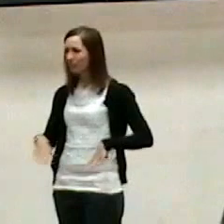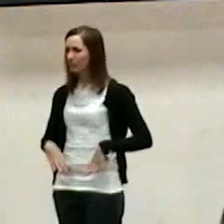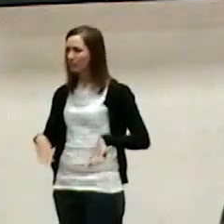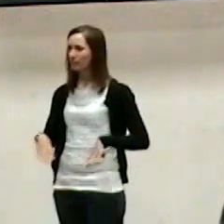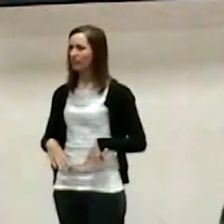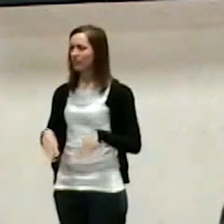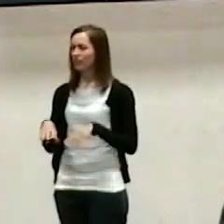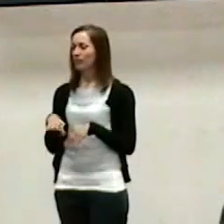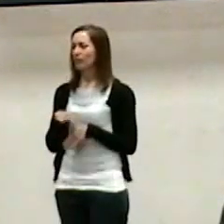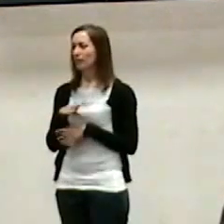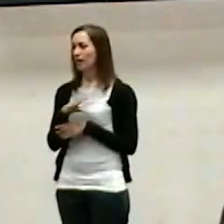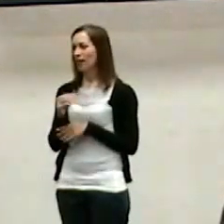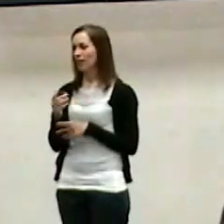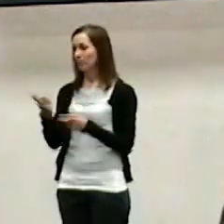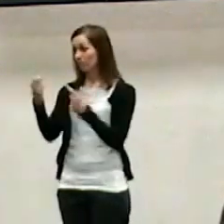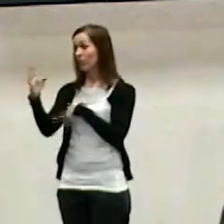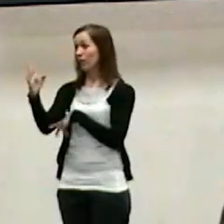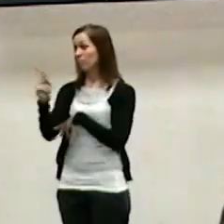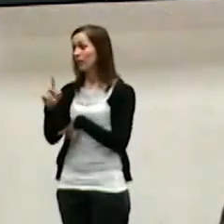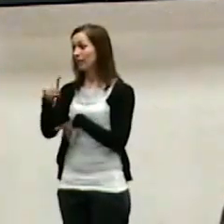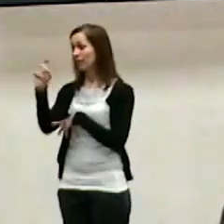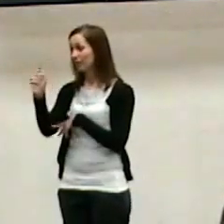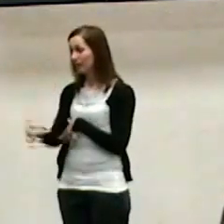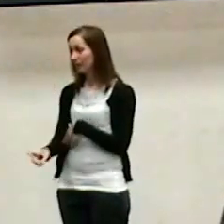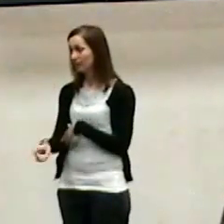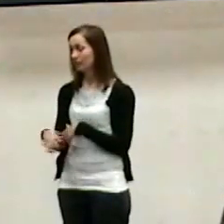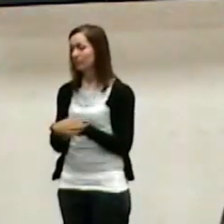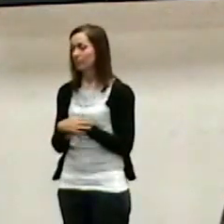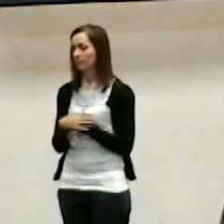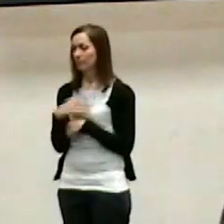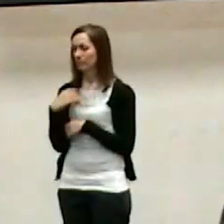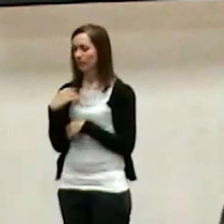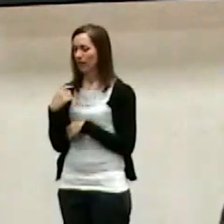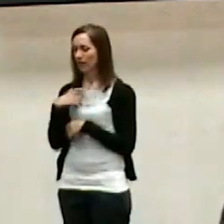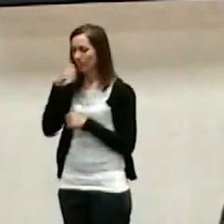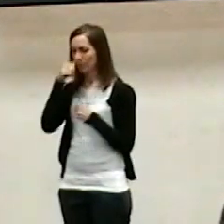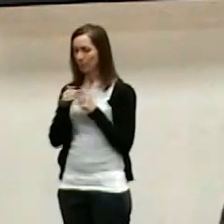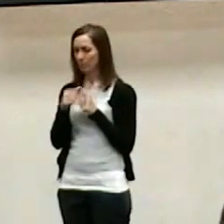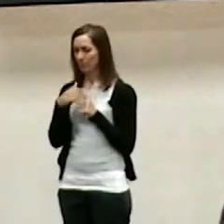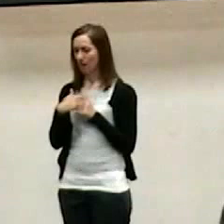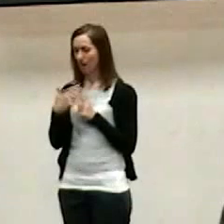us. And I remember the conversation. We were on the phone with each other.